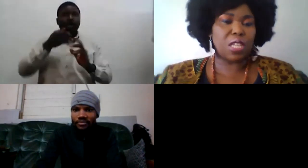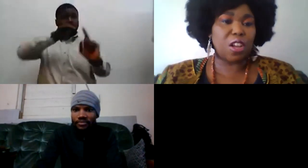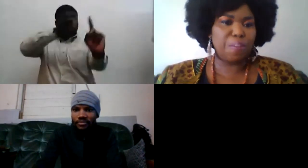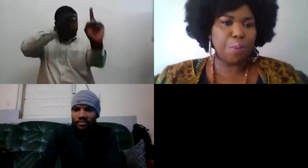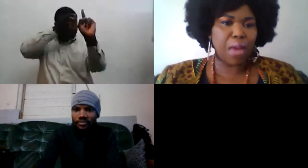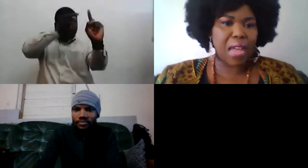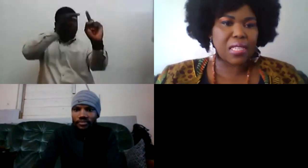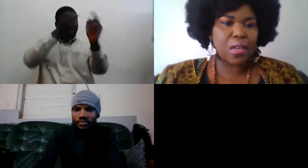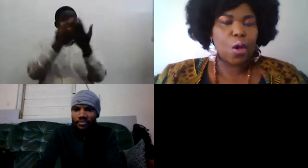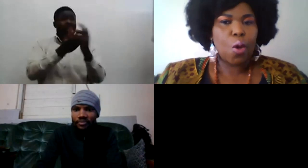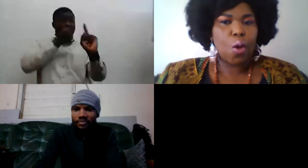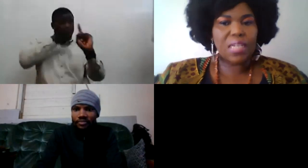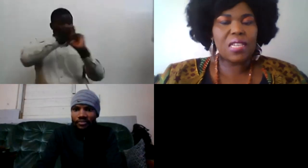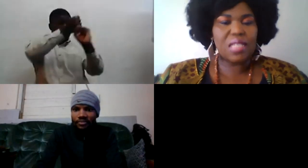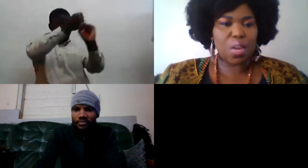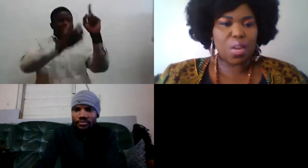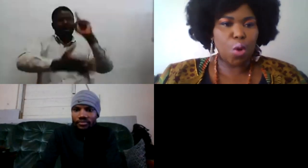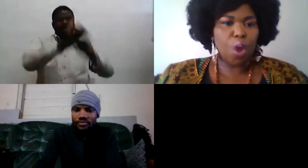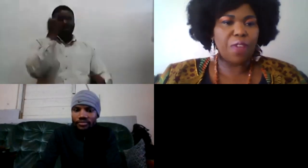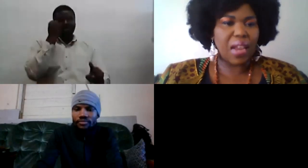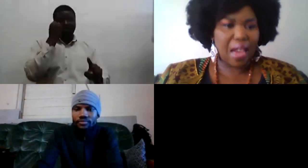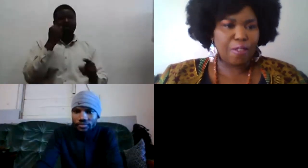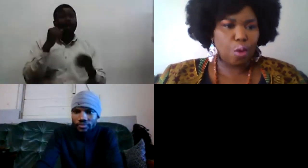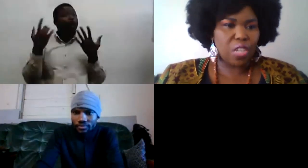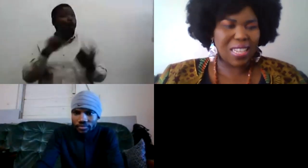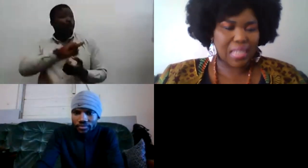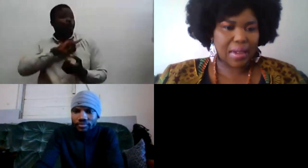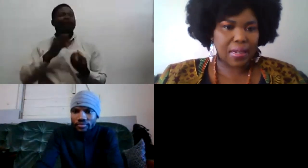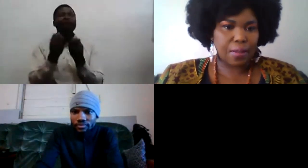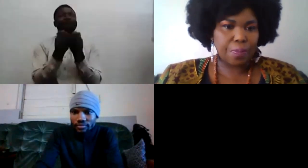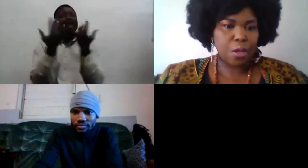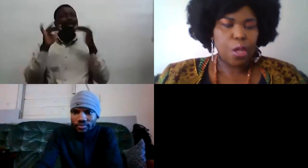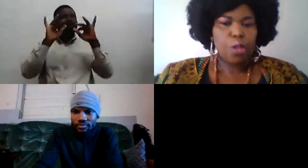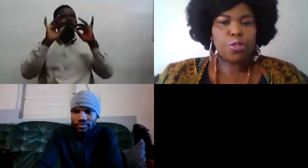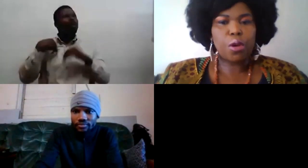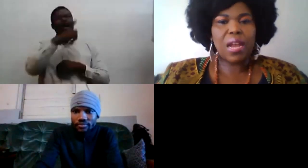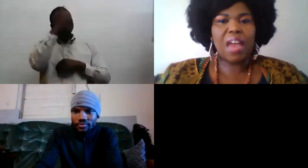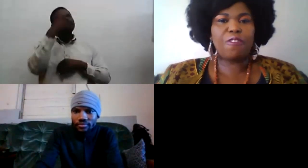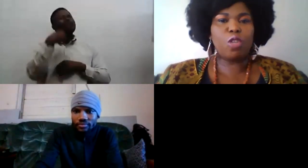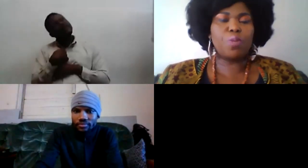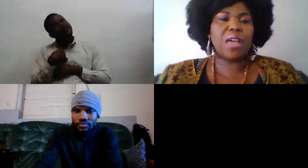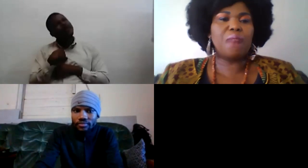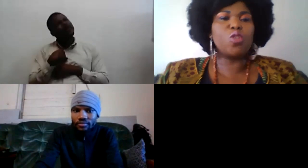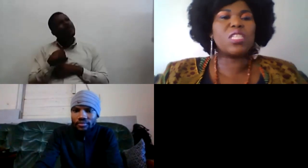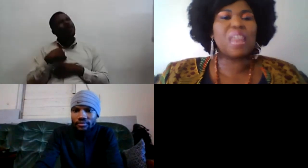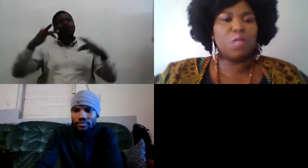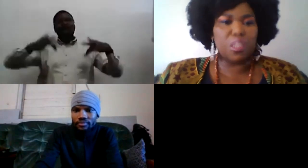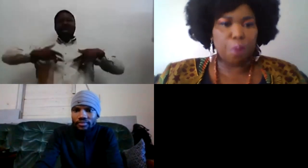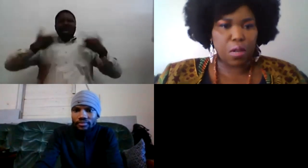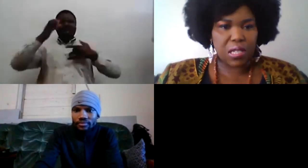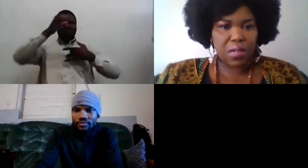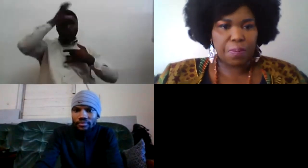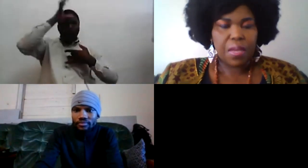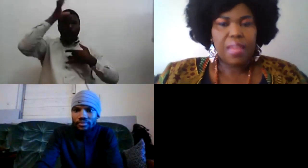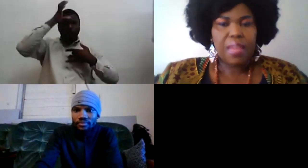board because a lot of people ask what is the role of a life coach exactly so a life coach becomes your sounding